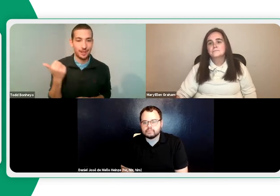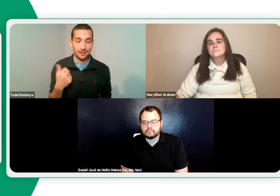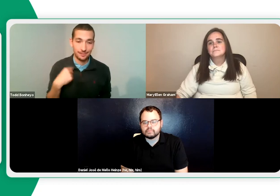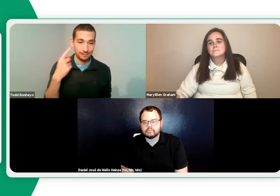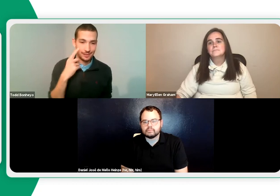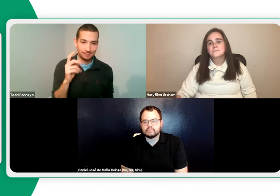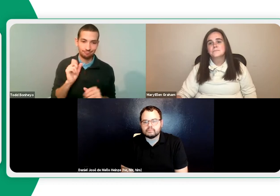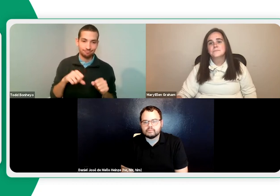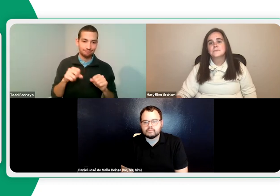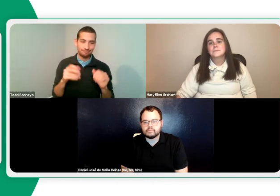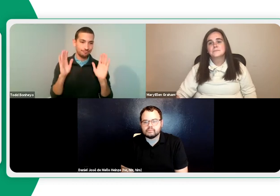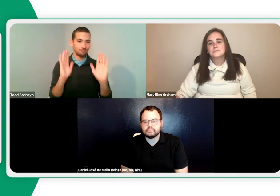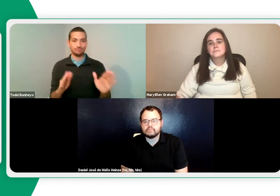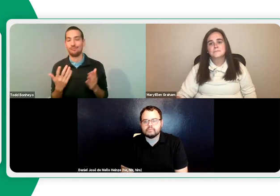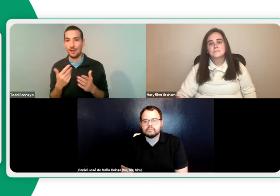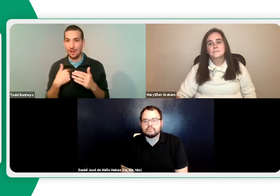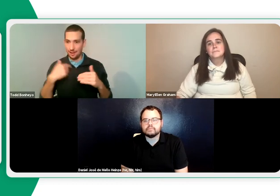And then to we'll get Here Bye. Bye. Baveggs. Bye. Bye. Bye.